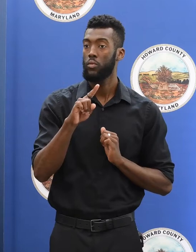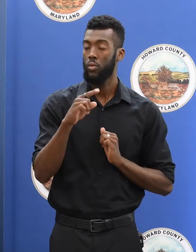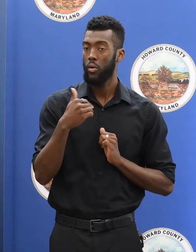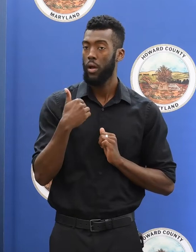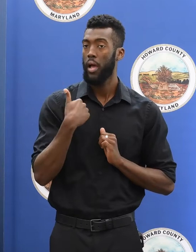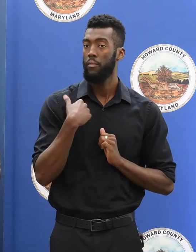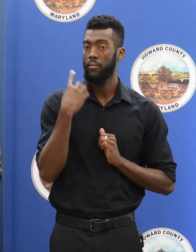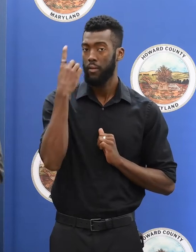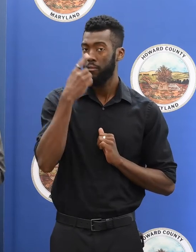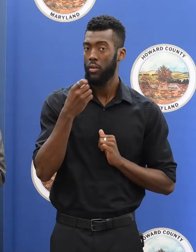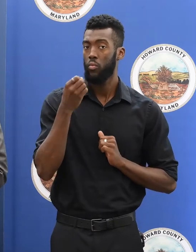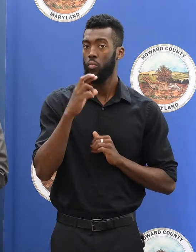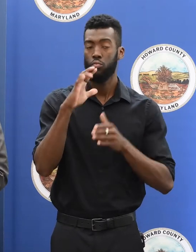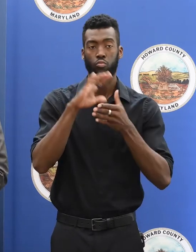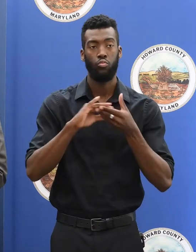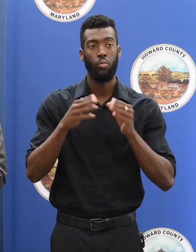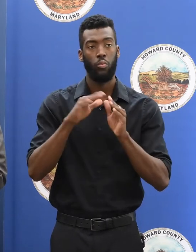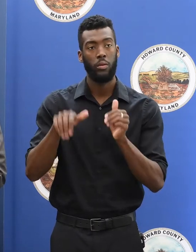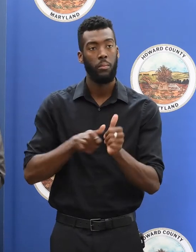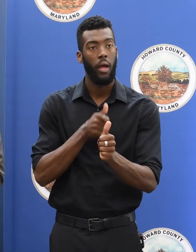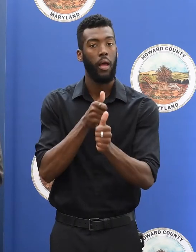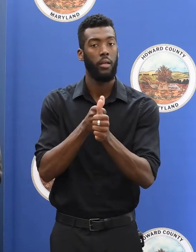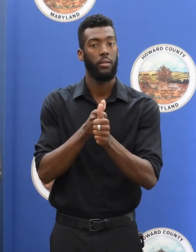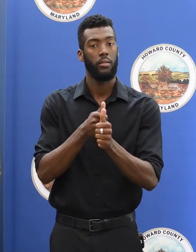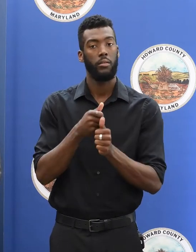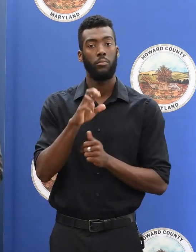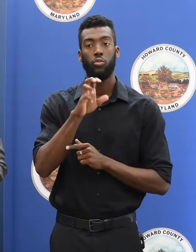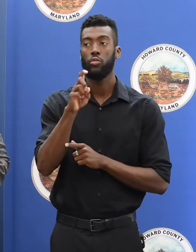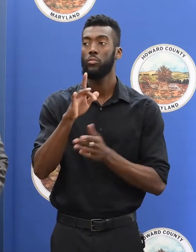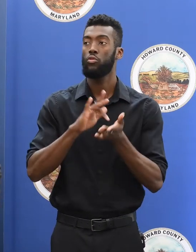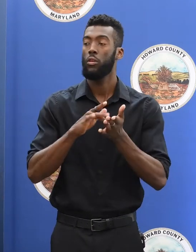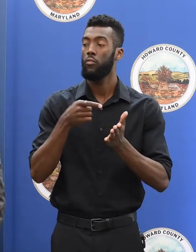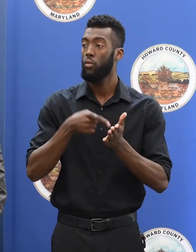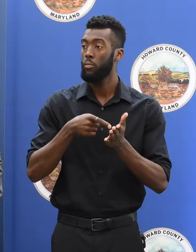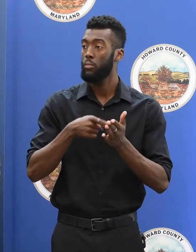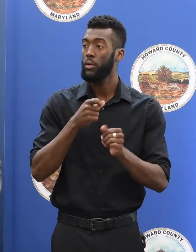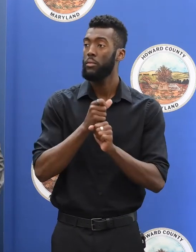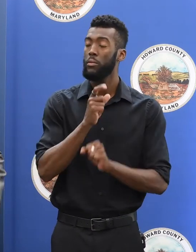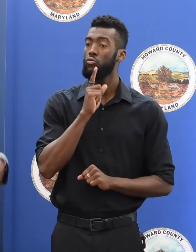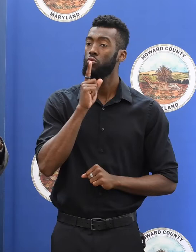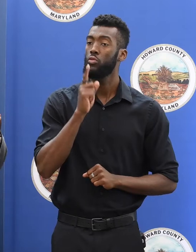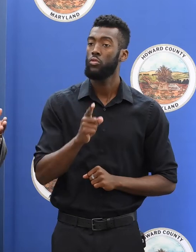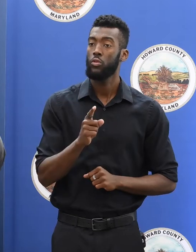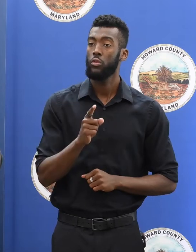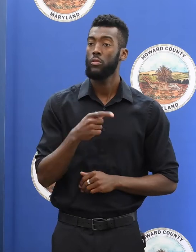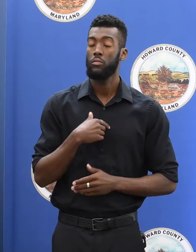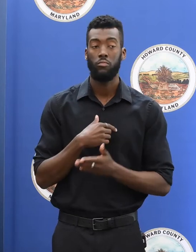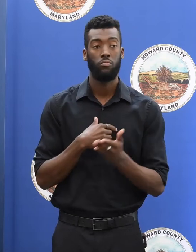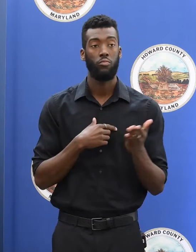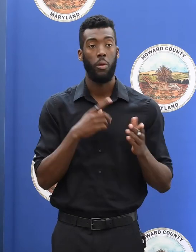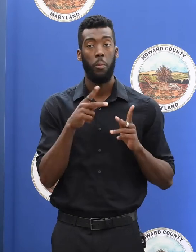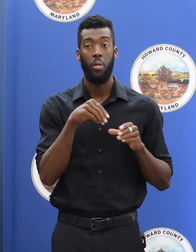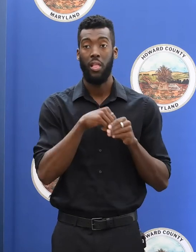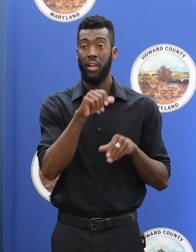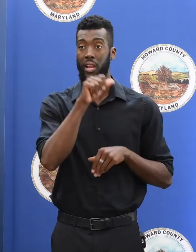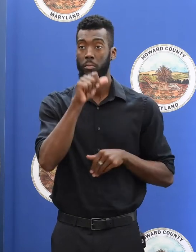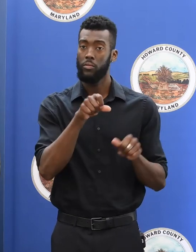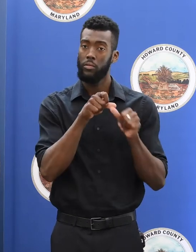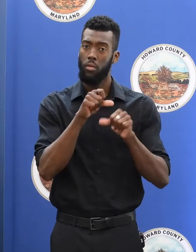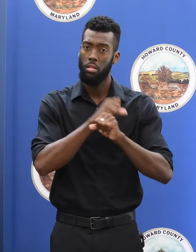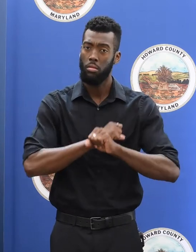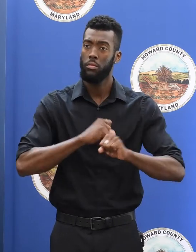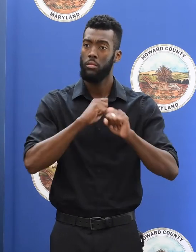a story toward prescription drug affordability, making it so that as our friends in Annapolis continue to fight,